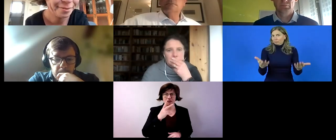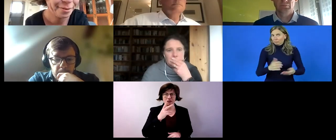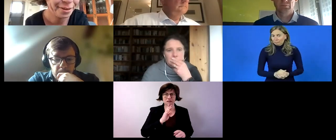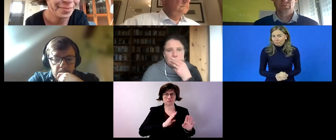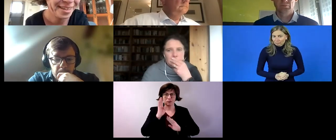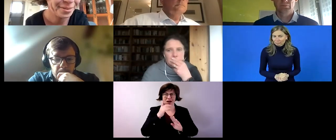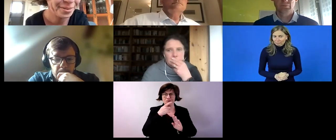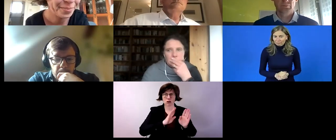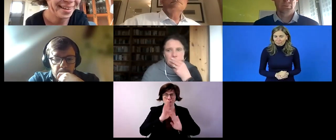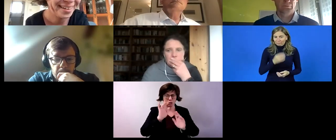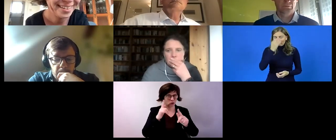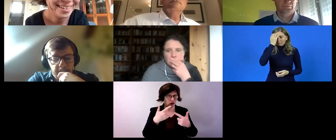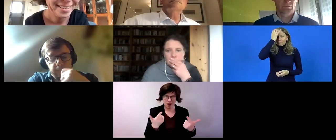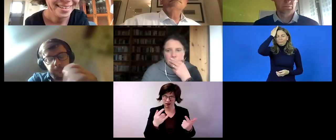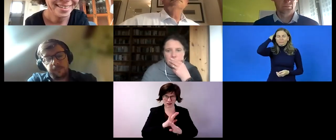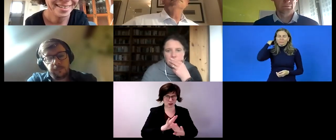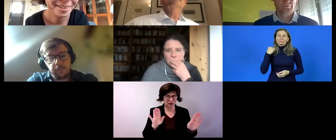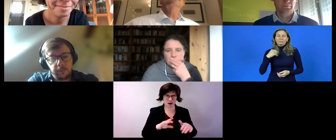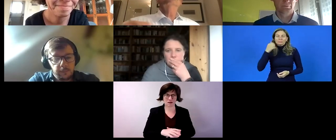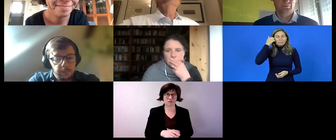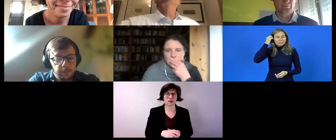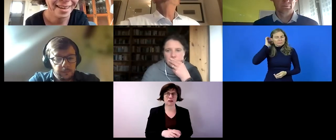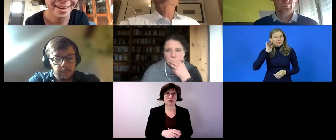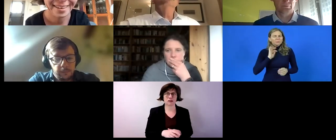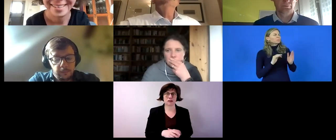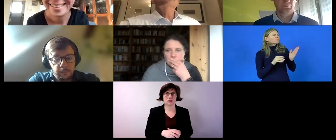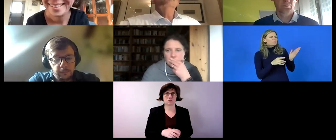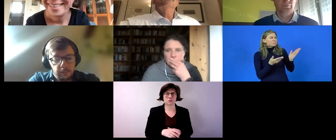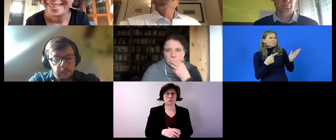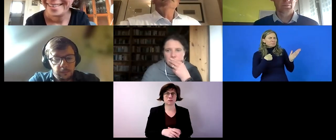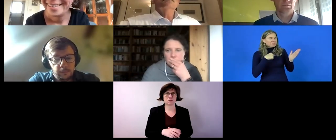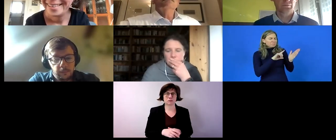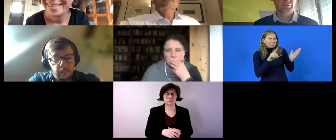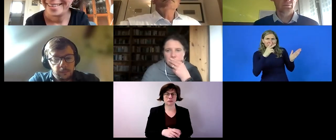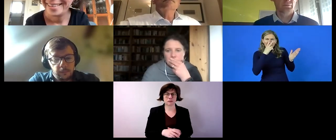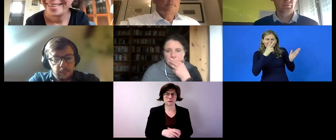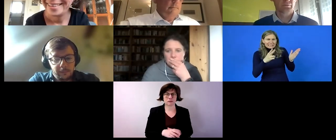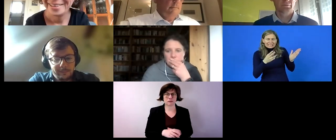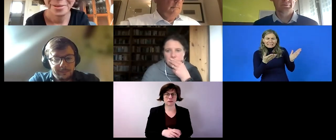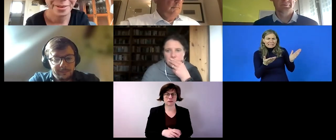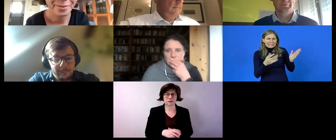don't see any further requests for the floor right now well